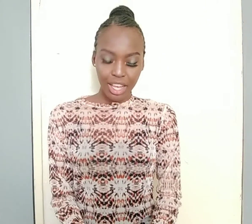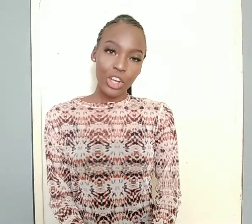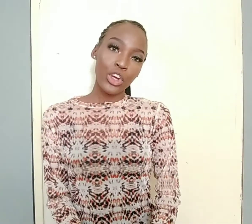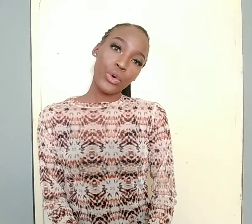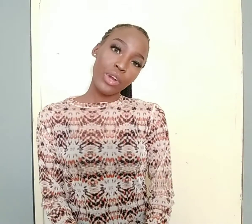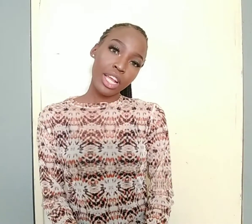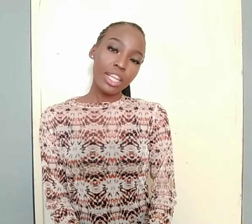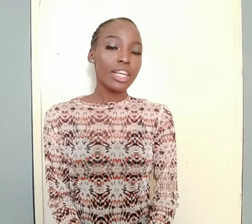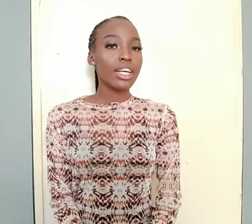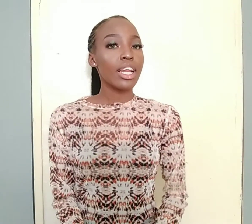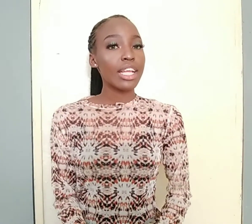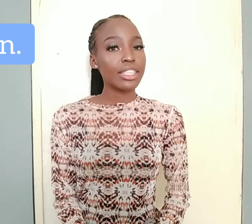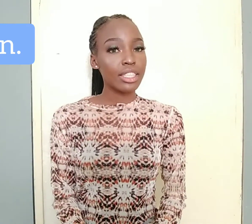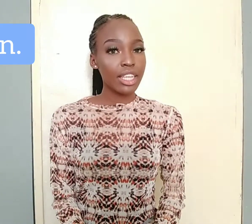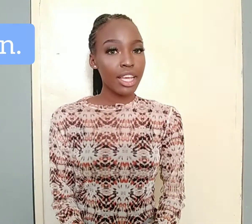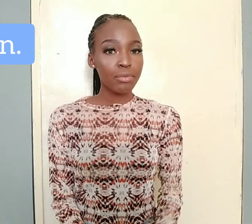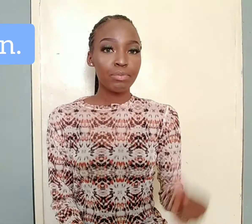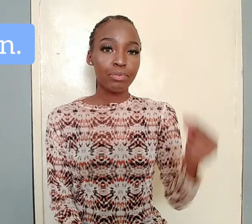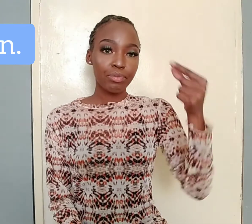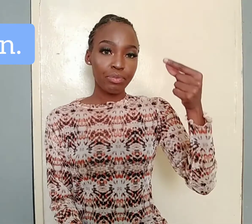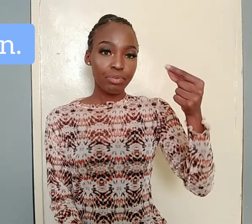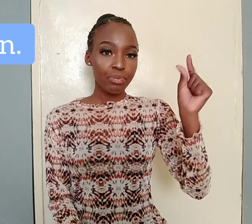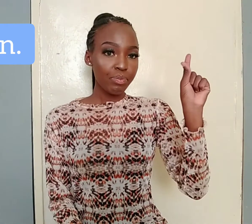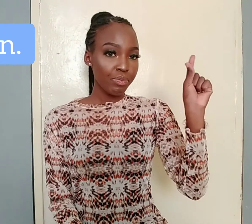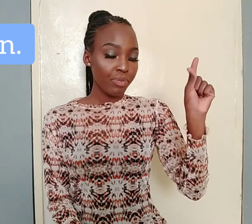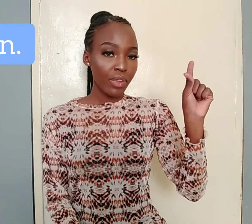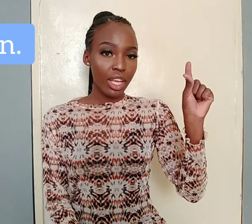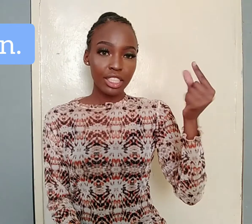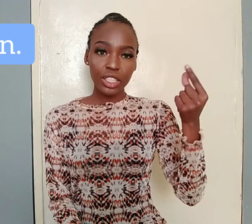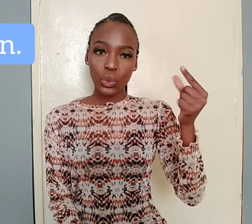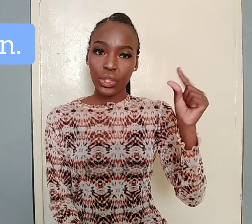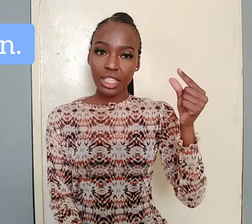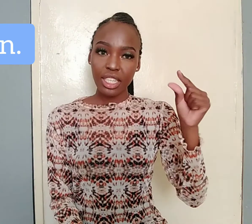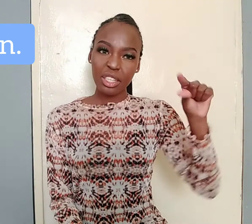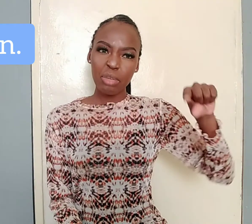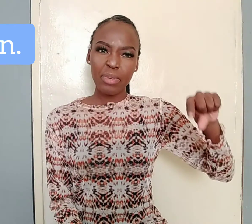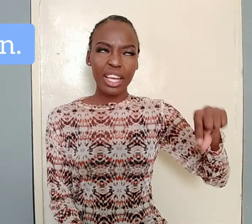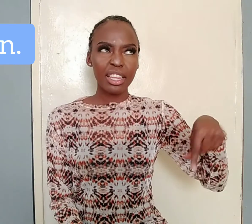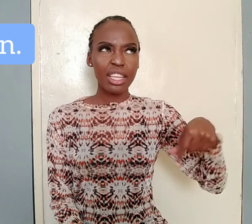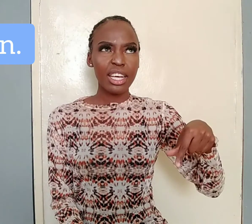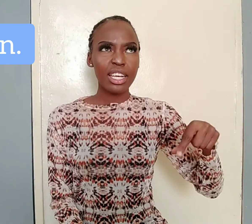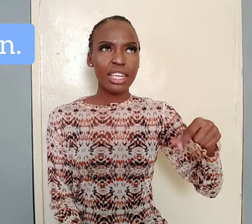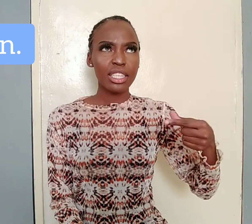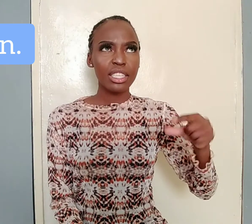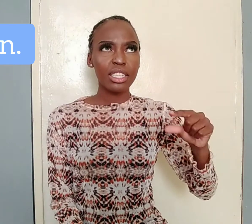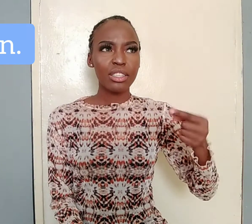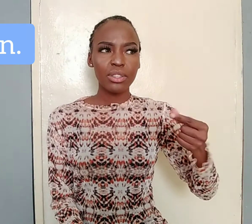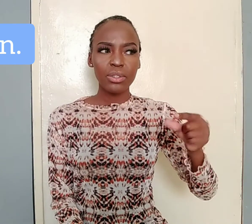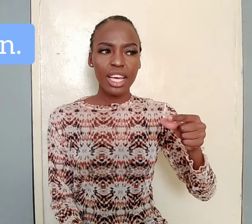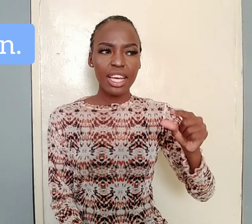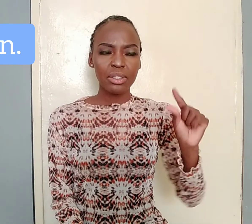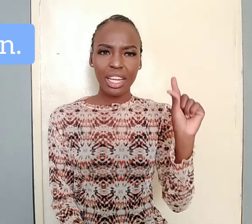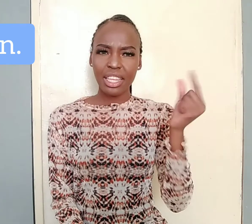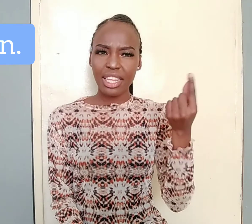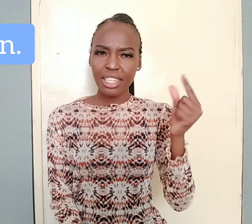Green. Letter G. And just twist it. It could be like that. You could do that or like that.